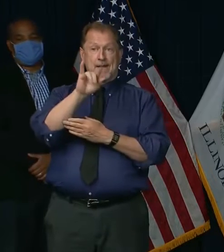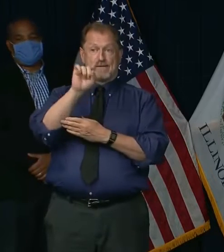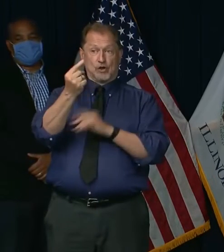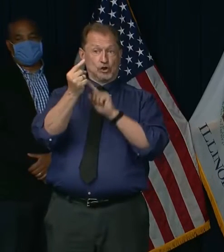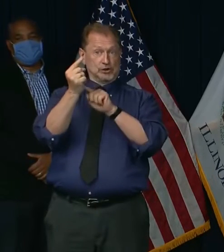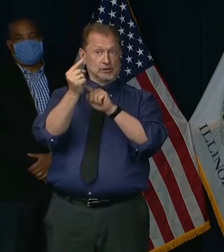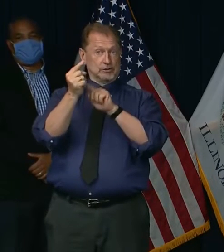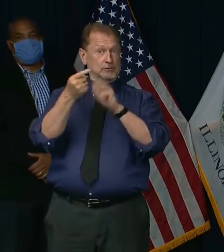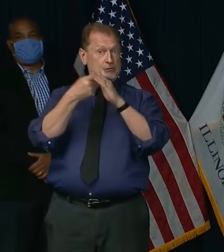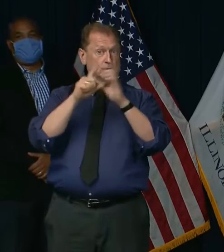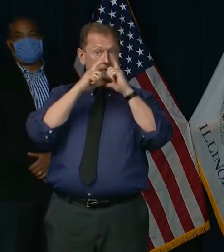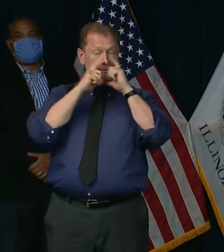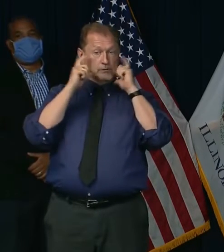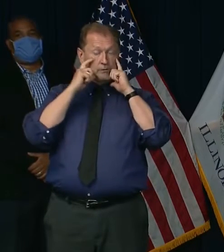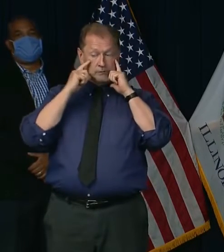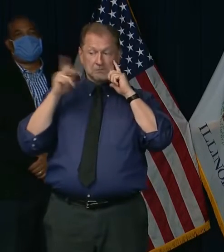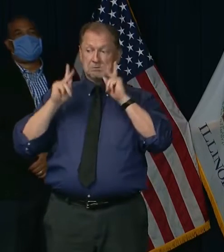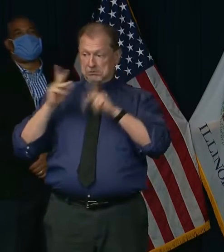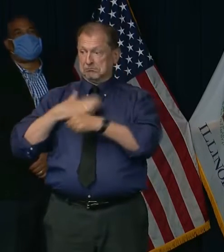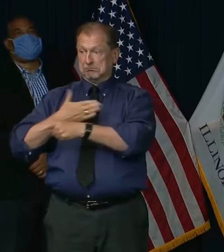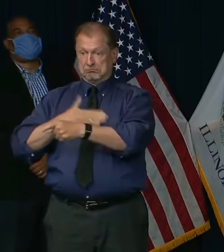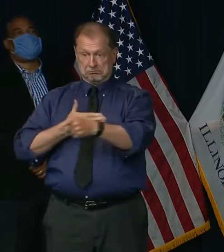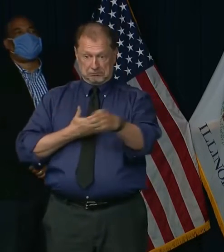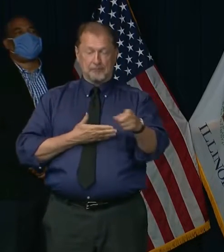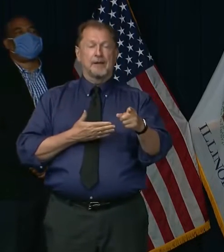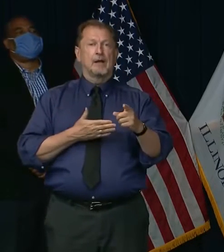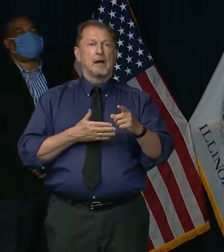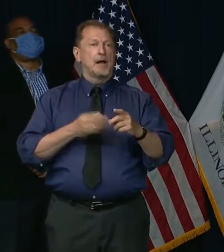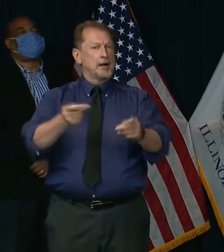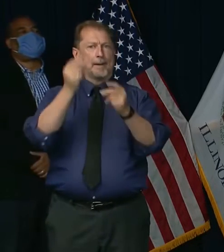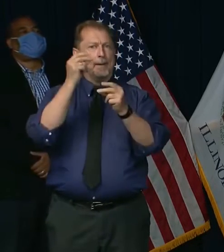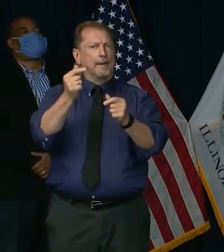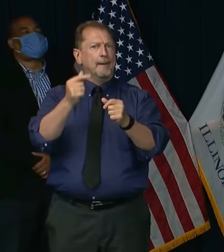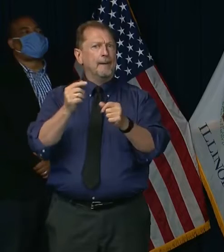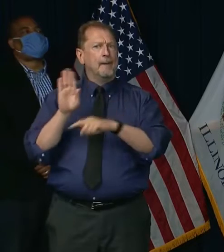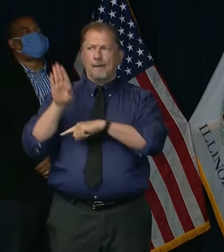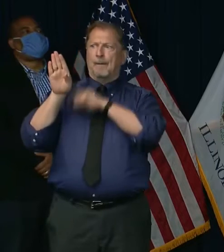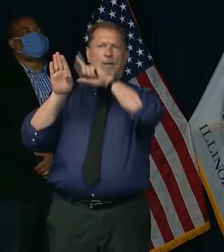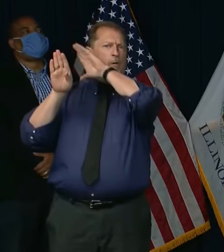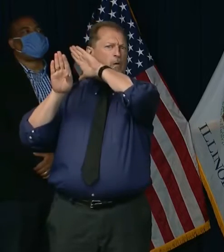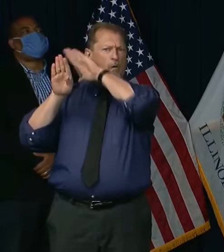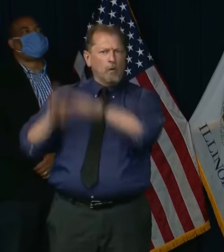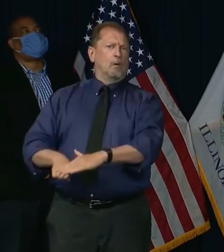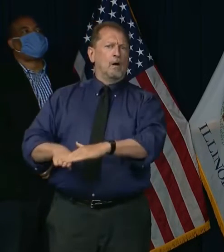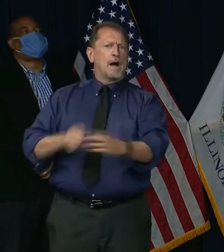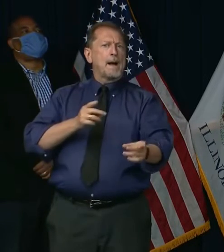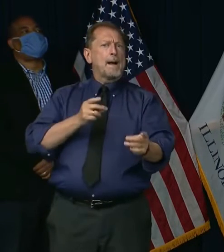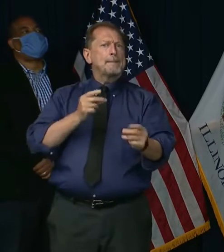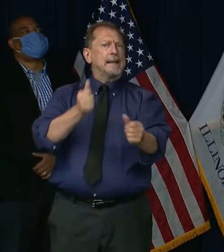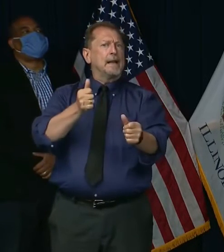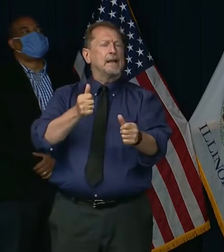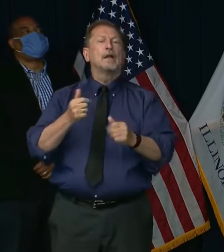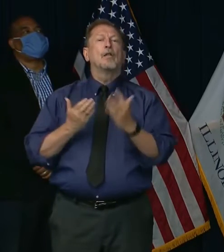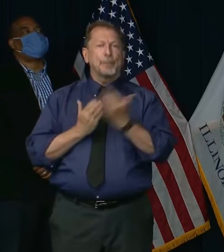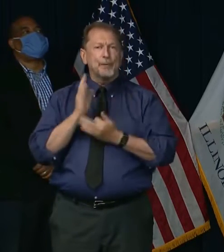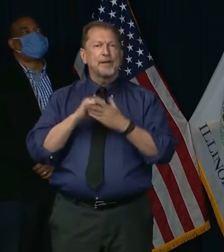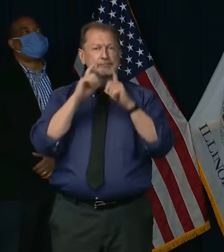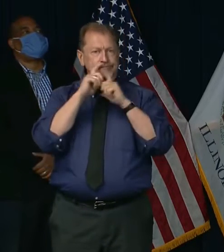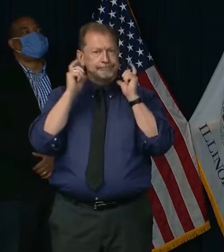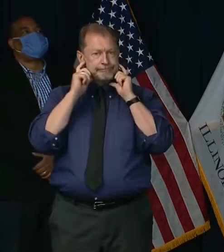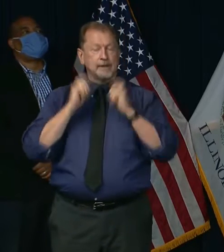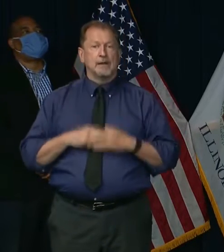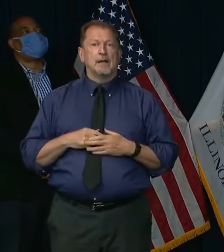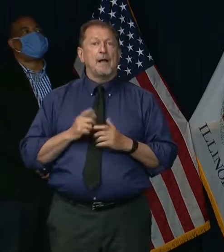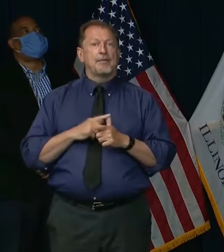change, we saw all the numbers stabilize and then begin to fall. And in just the last week, we've seen other